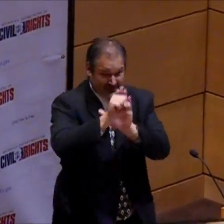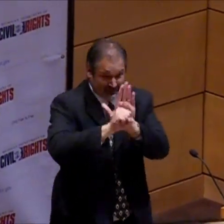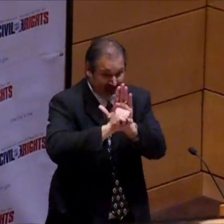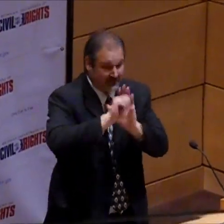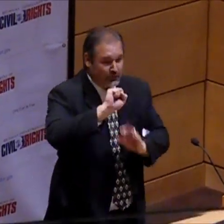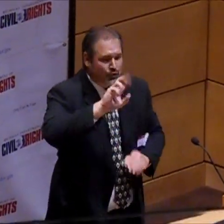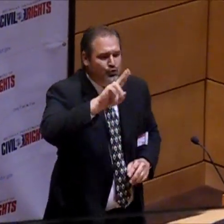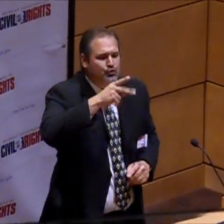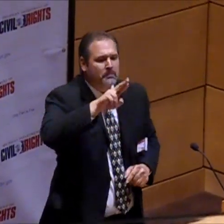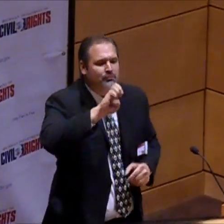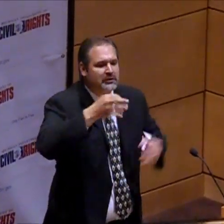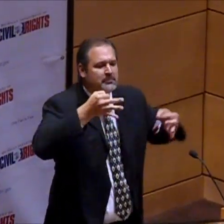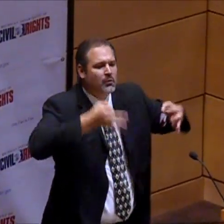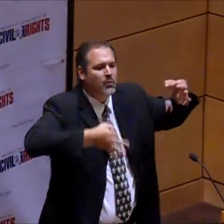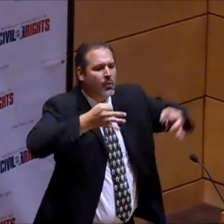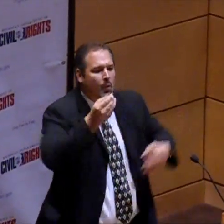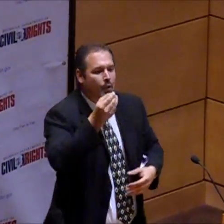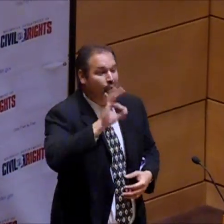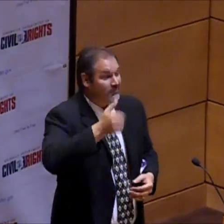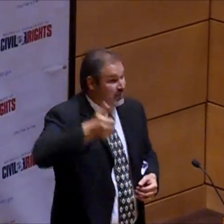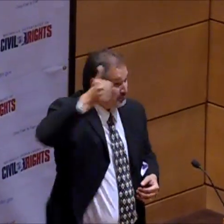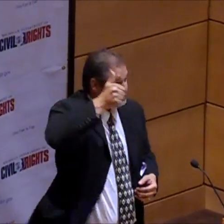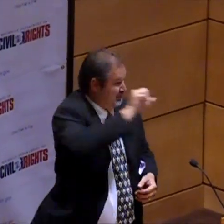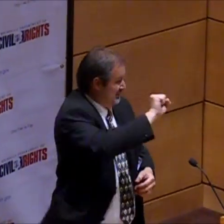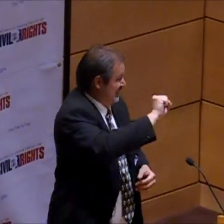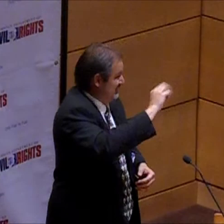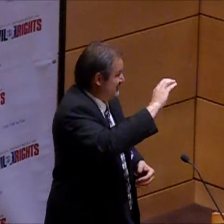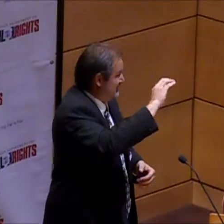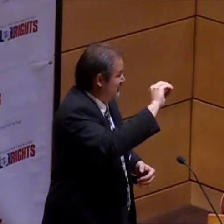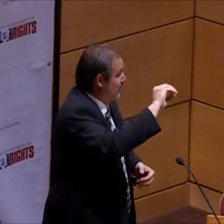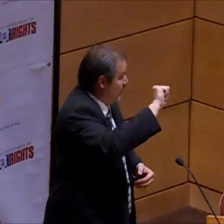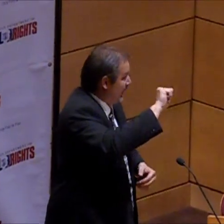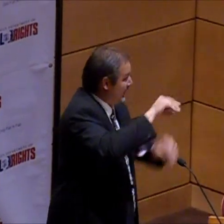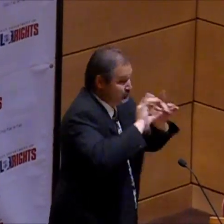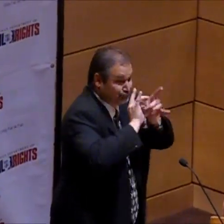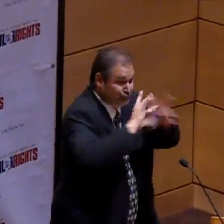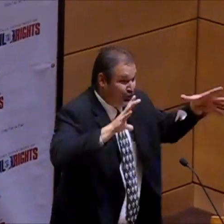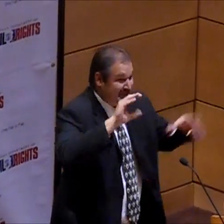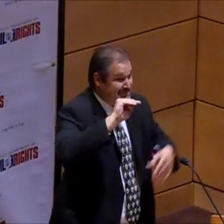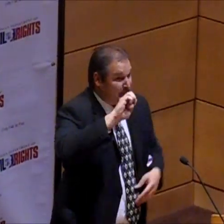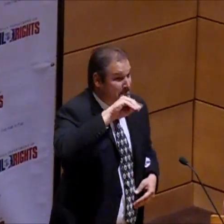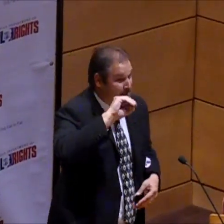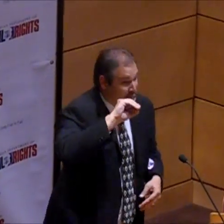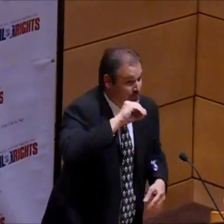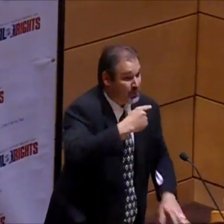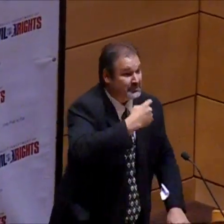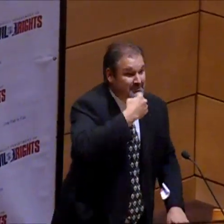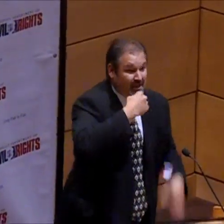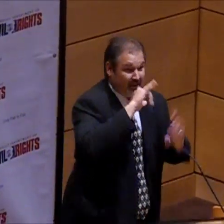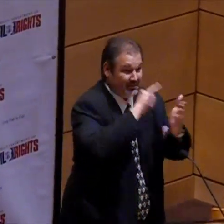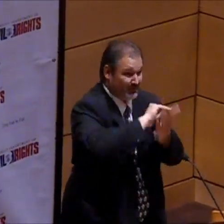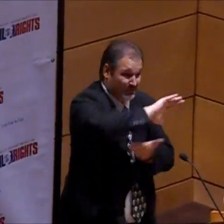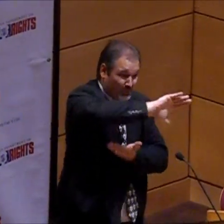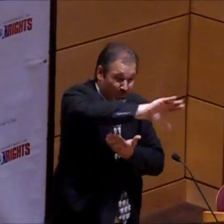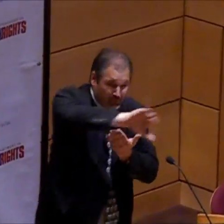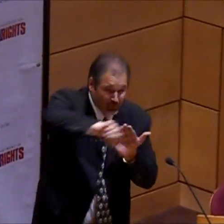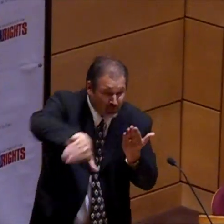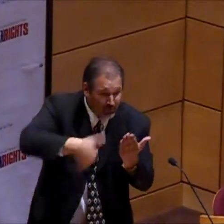Michigan State Supreme Court, SCOA, released a